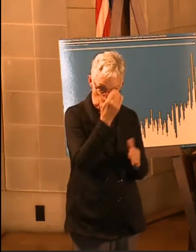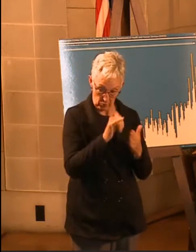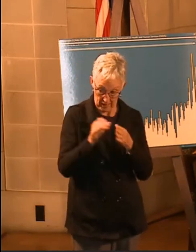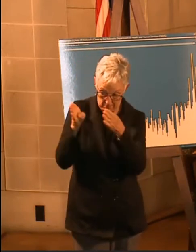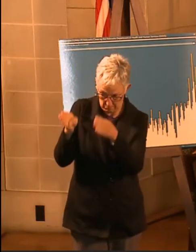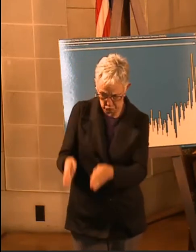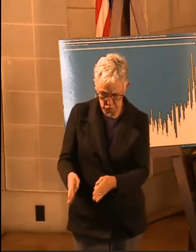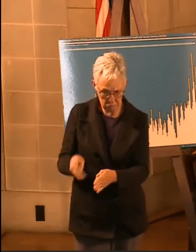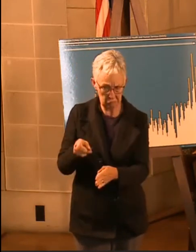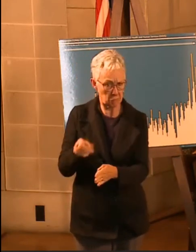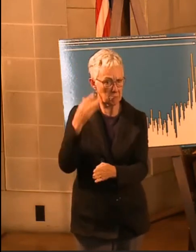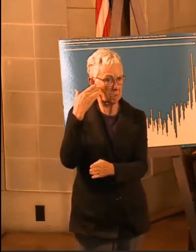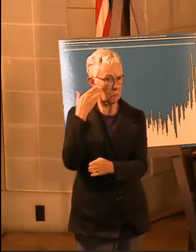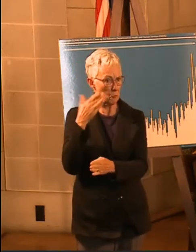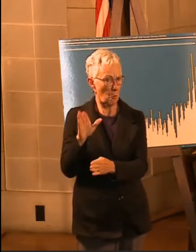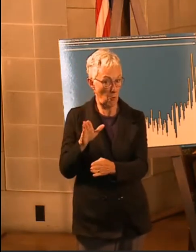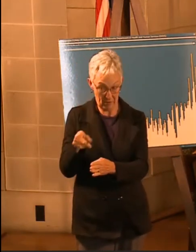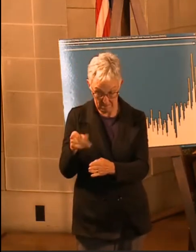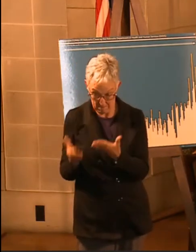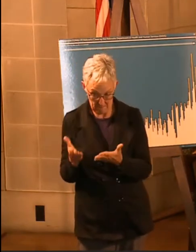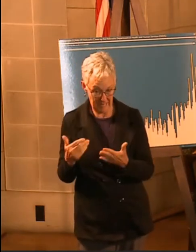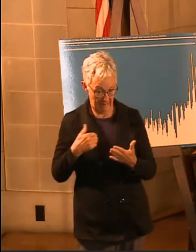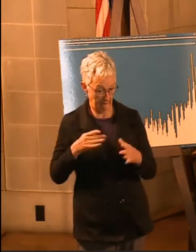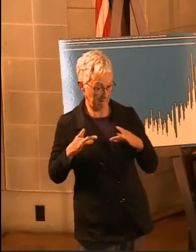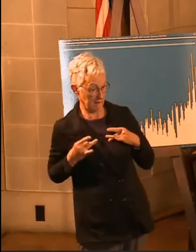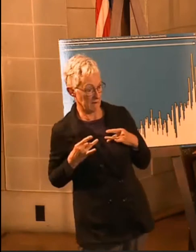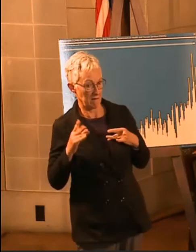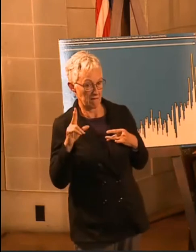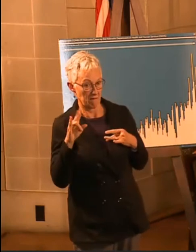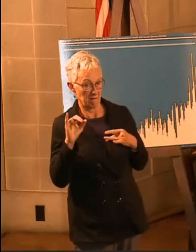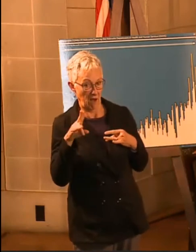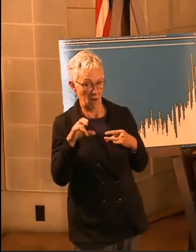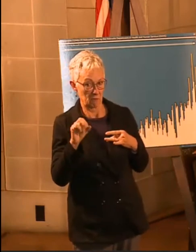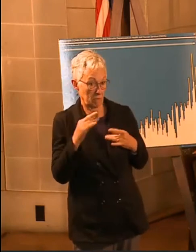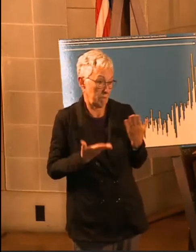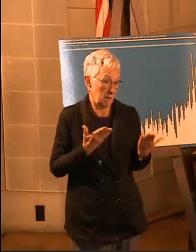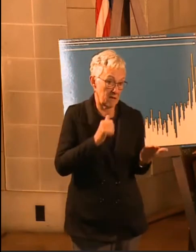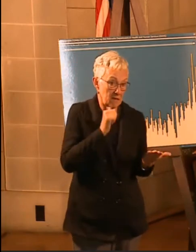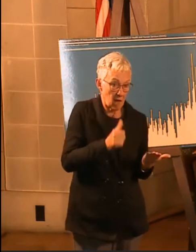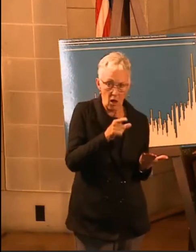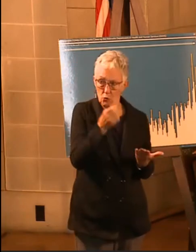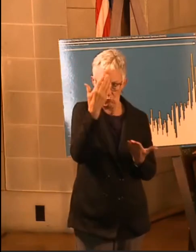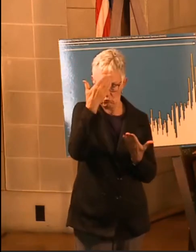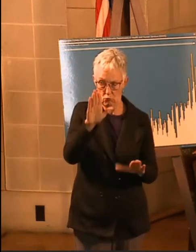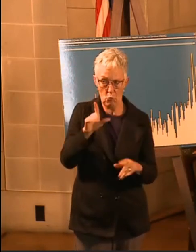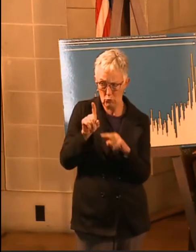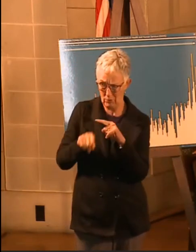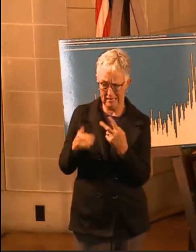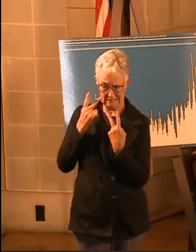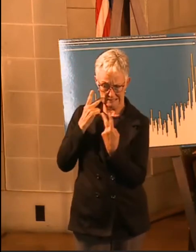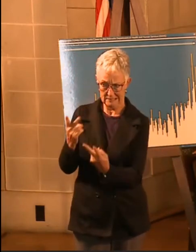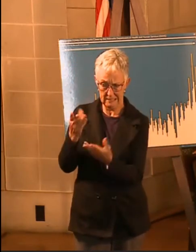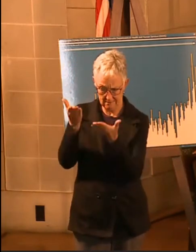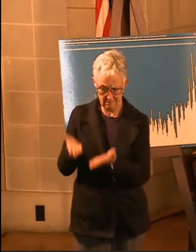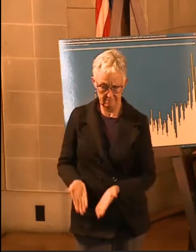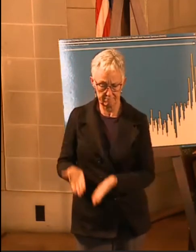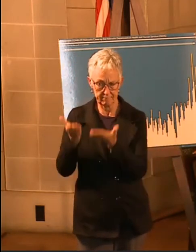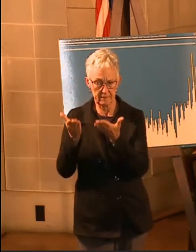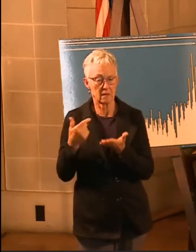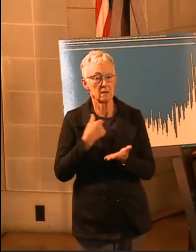you know somebody, they can still give you the virus. The virus has spread from one person to another. So we have to be able to slow this stuff down.